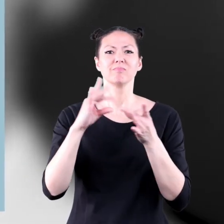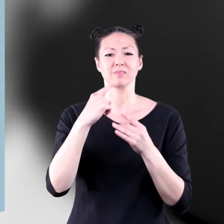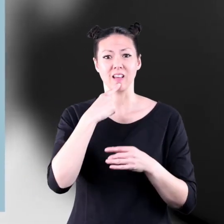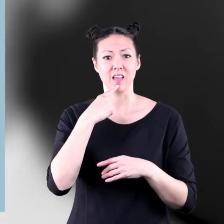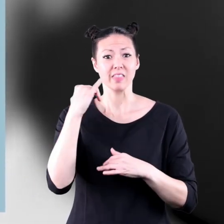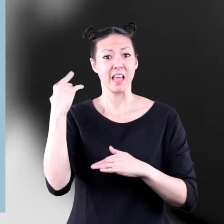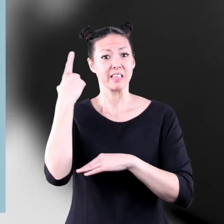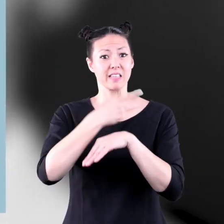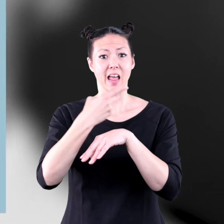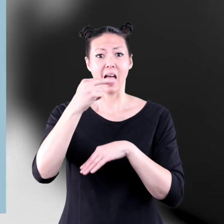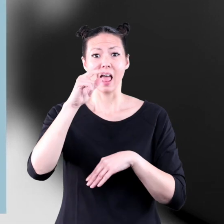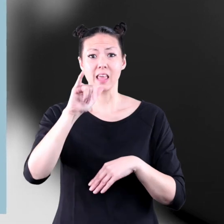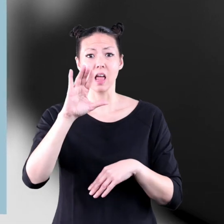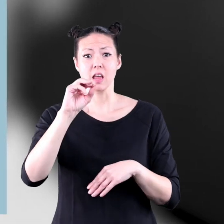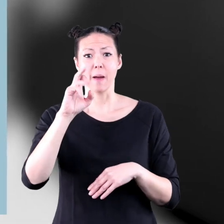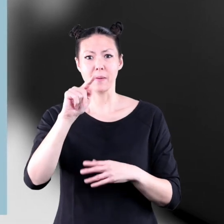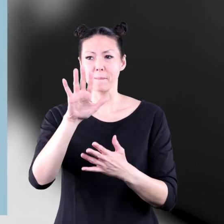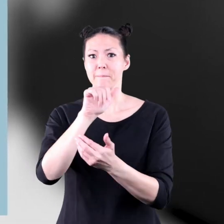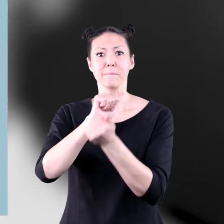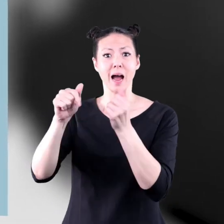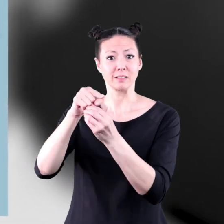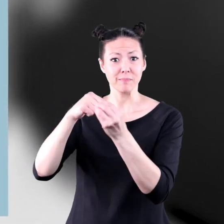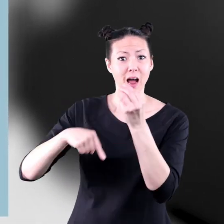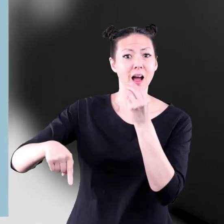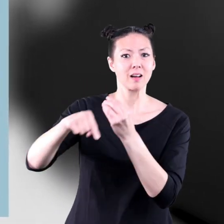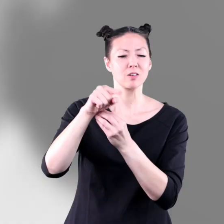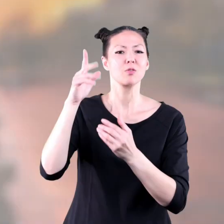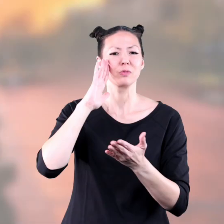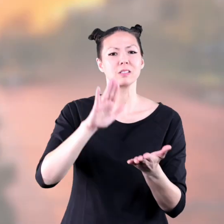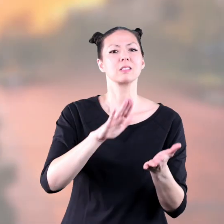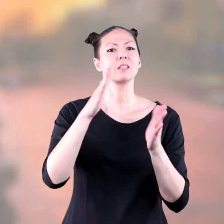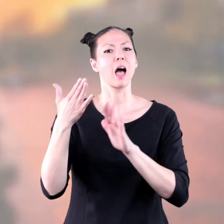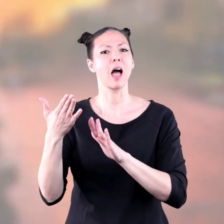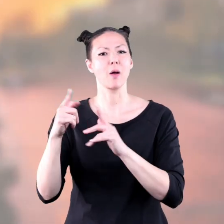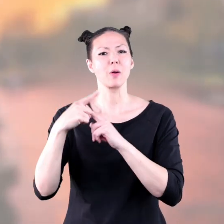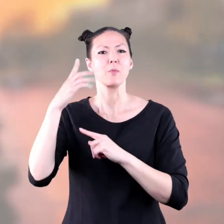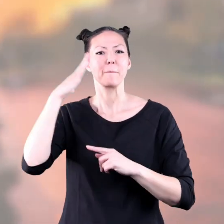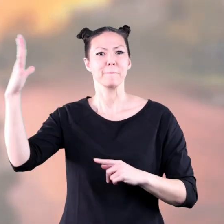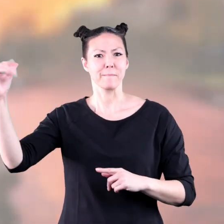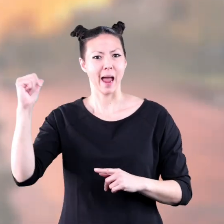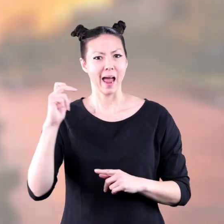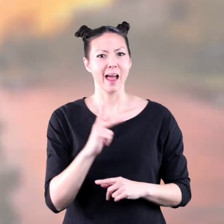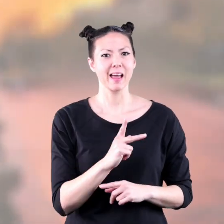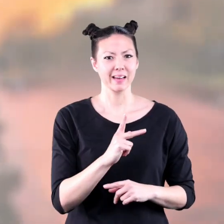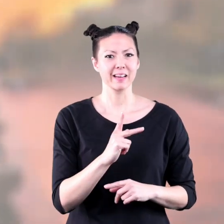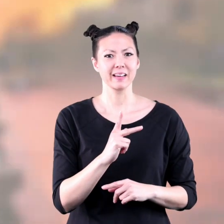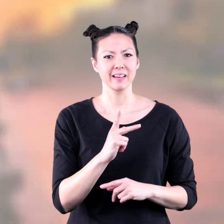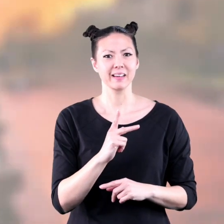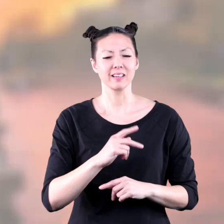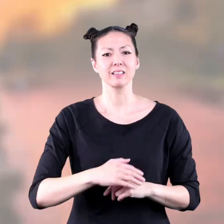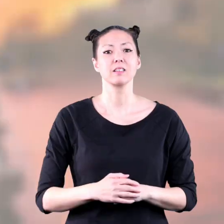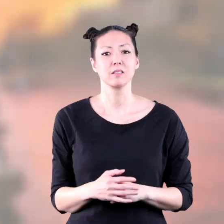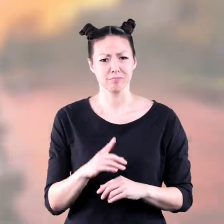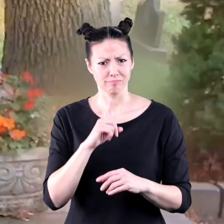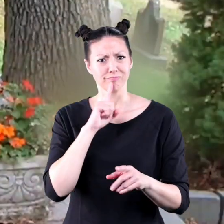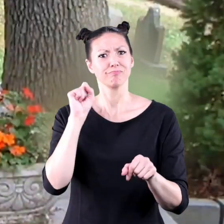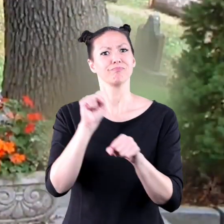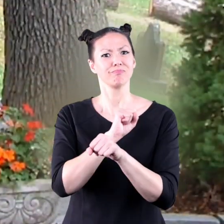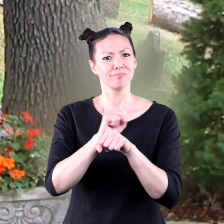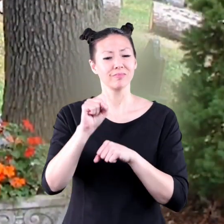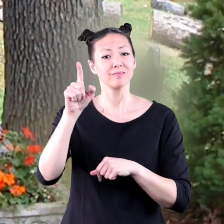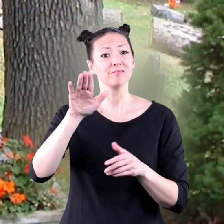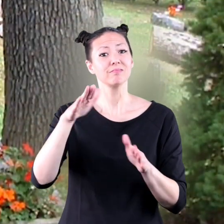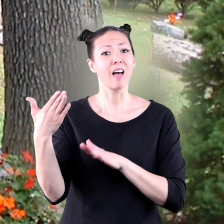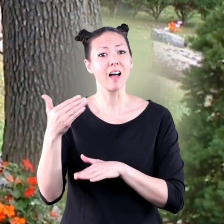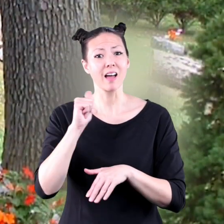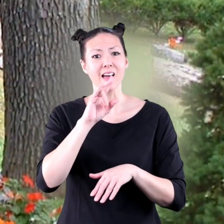he was born on the day that Halley's Comet passed by and that he would die when it returned. Sure